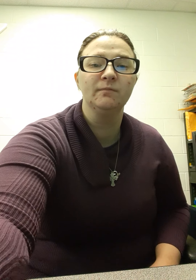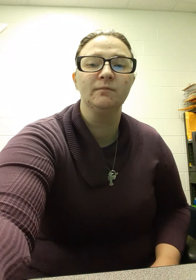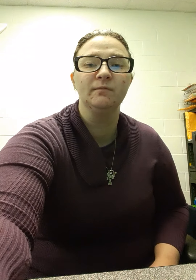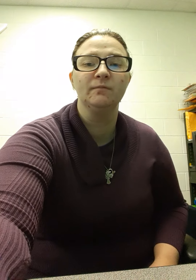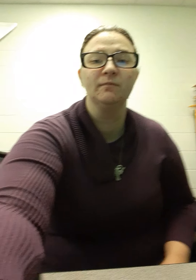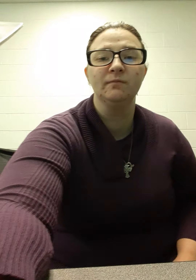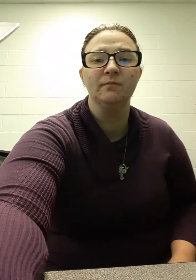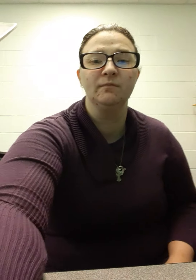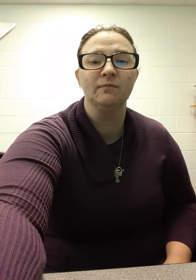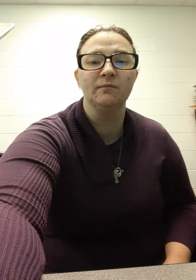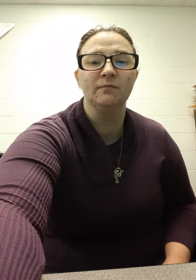Now